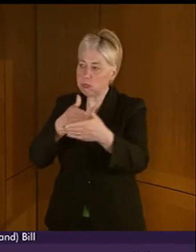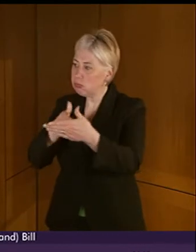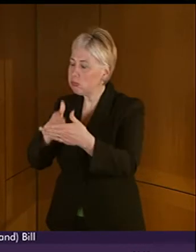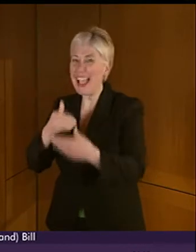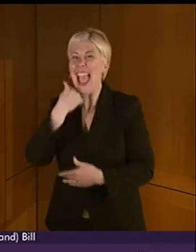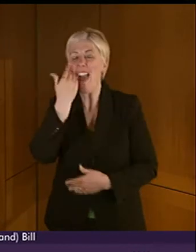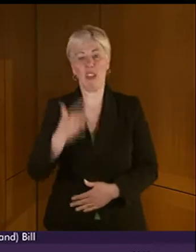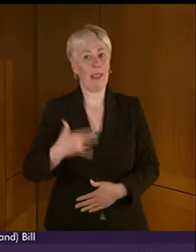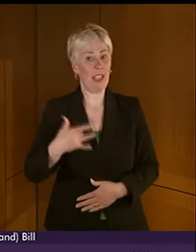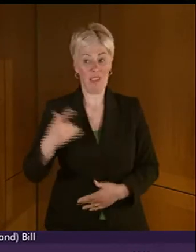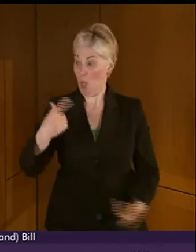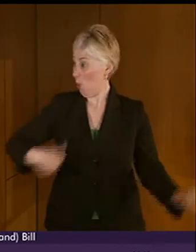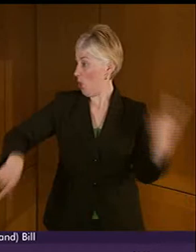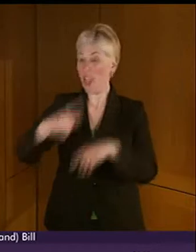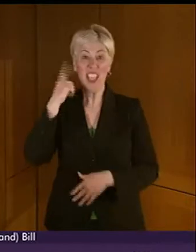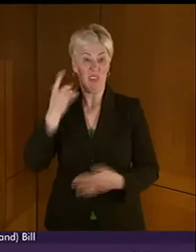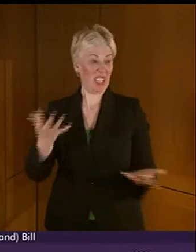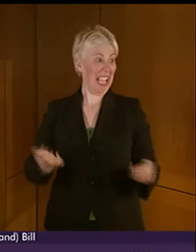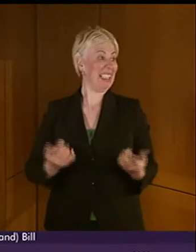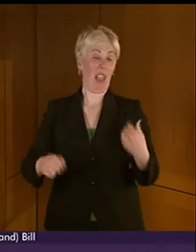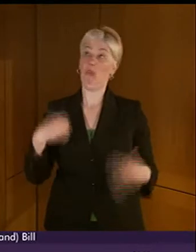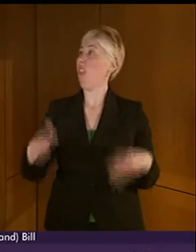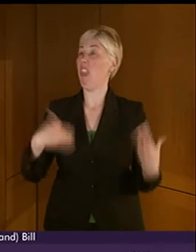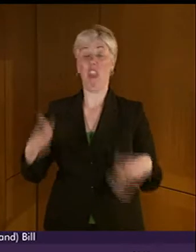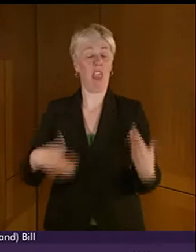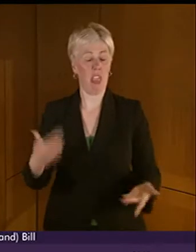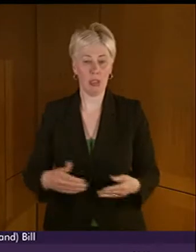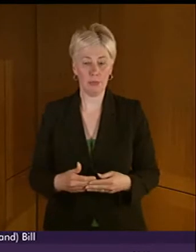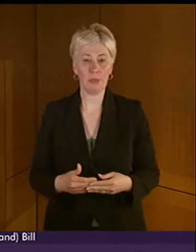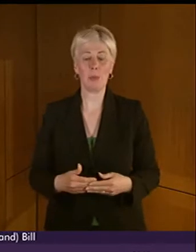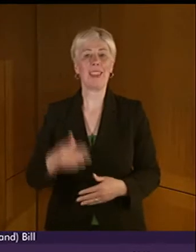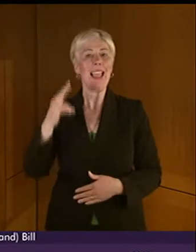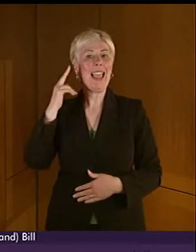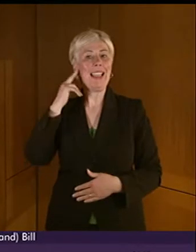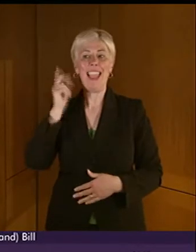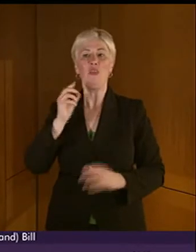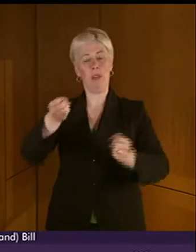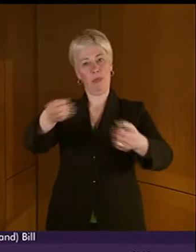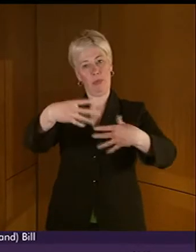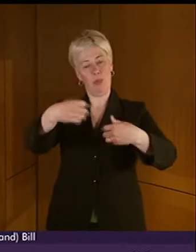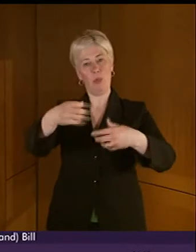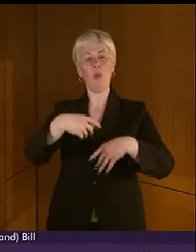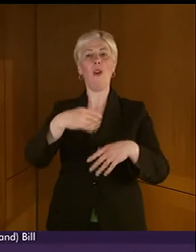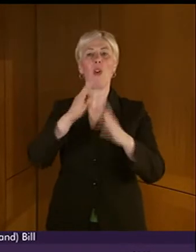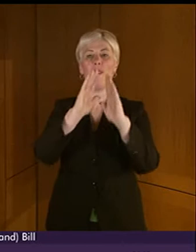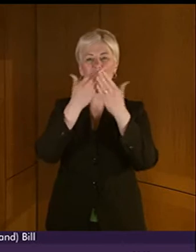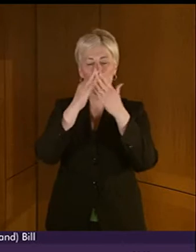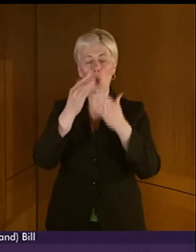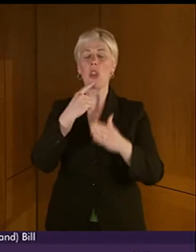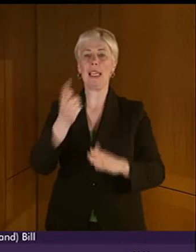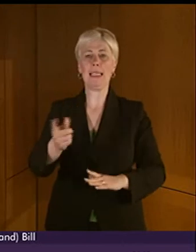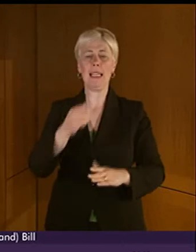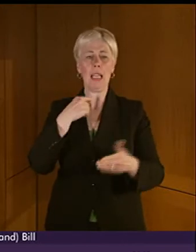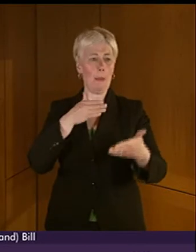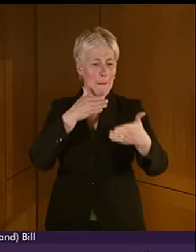for granted. Many deaf people who contributed evidence via the Facebook page highlighted the barriers that had